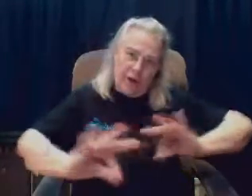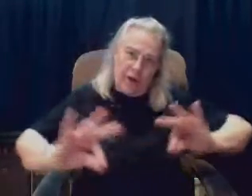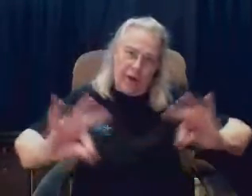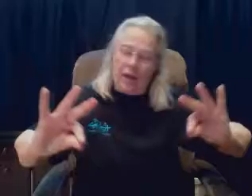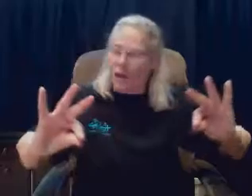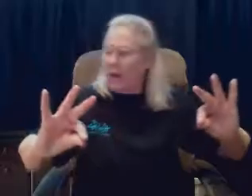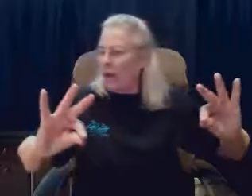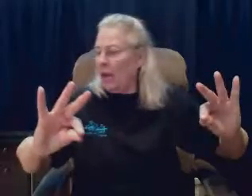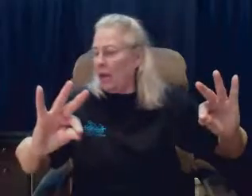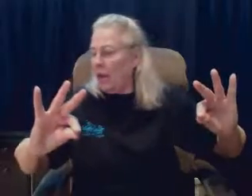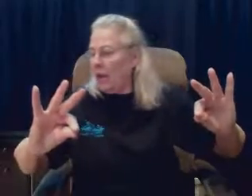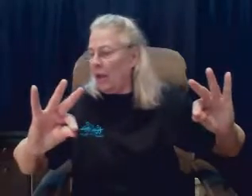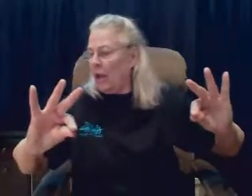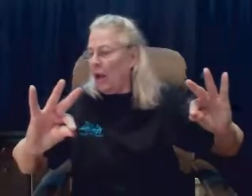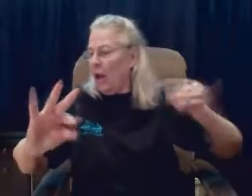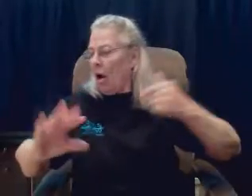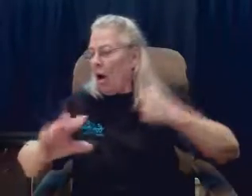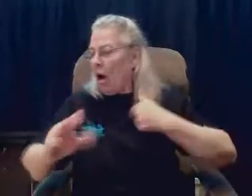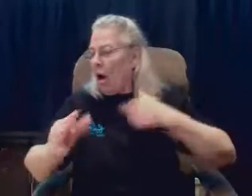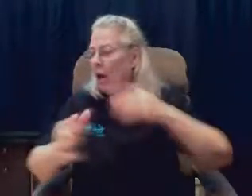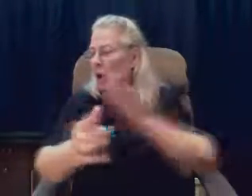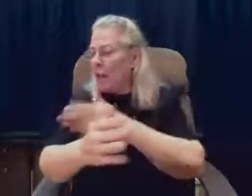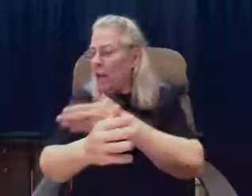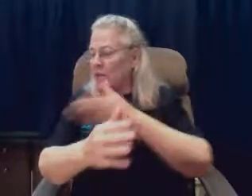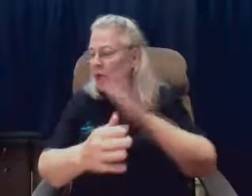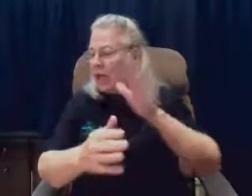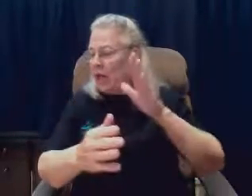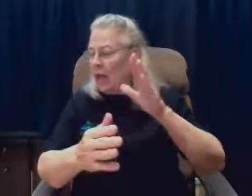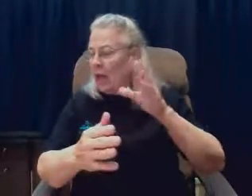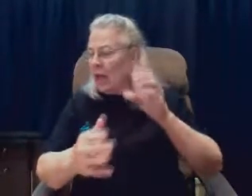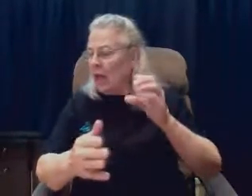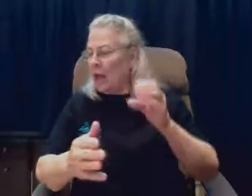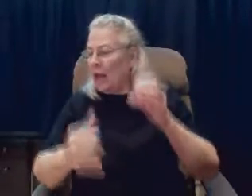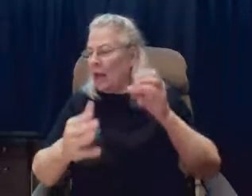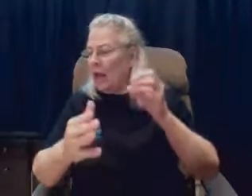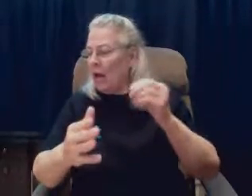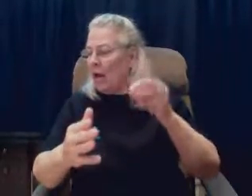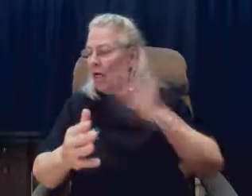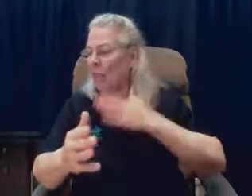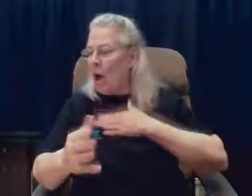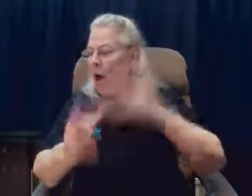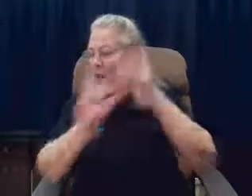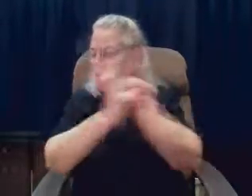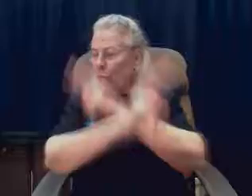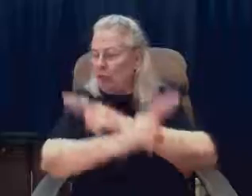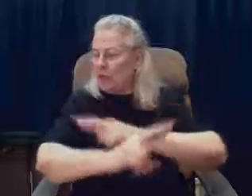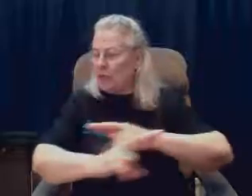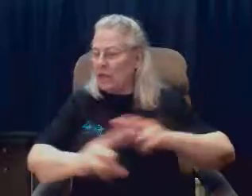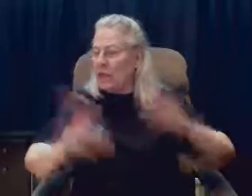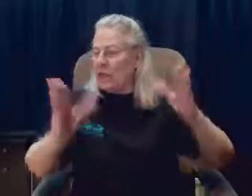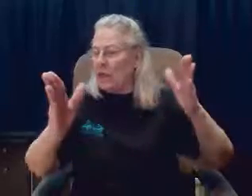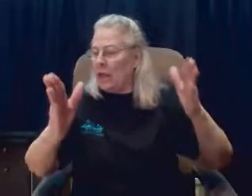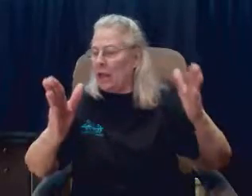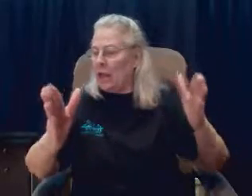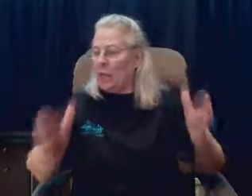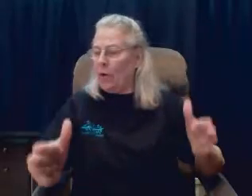I will sing Of my Redeemer